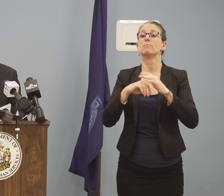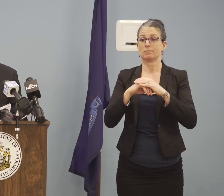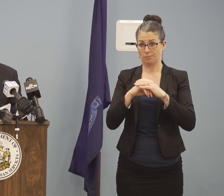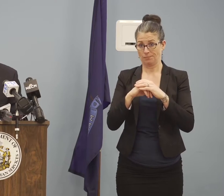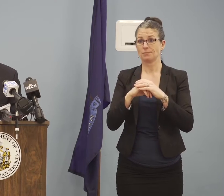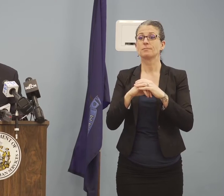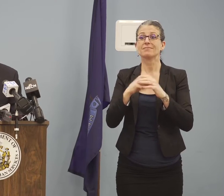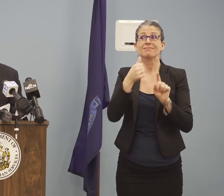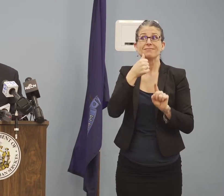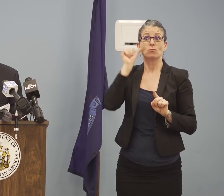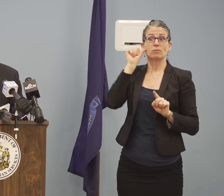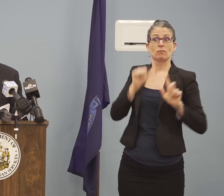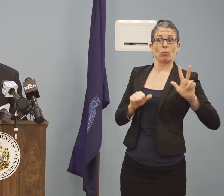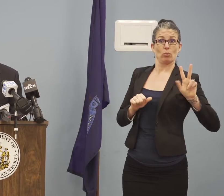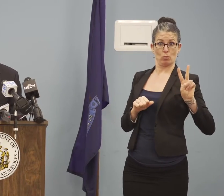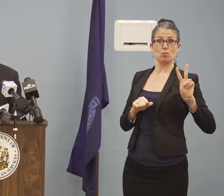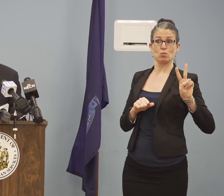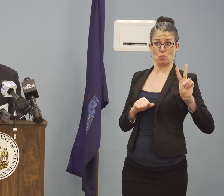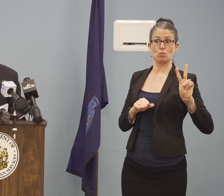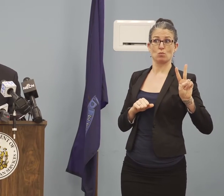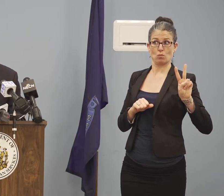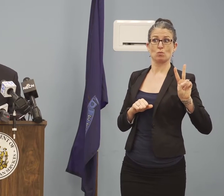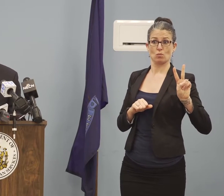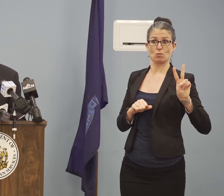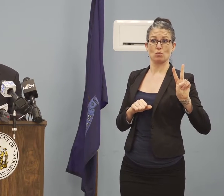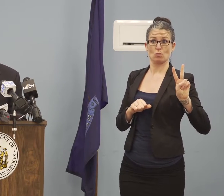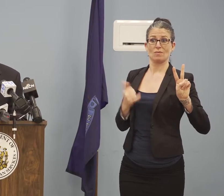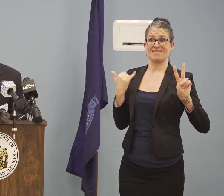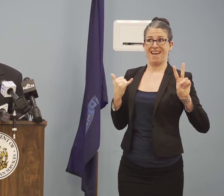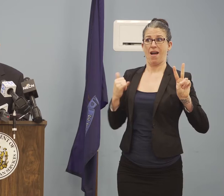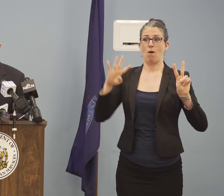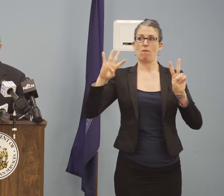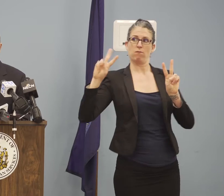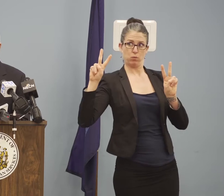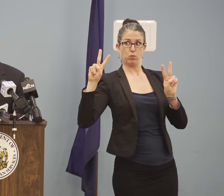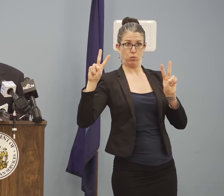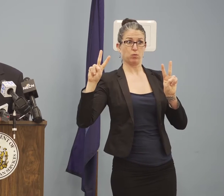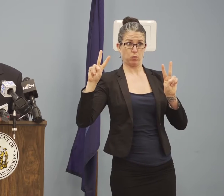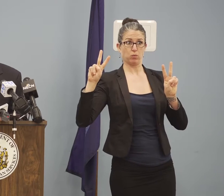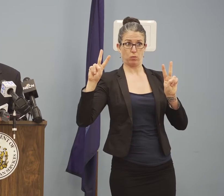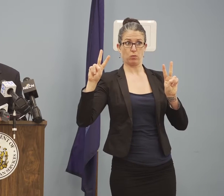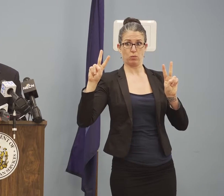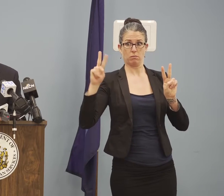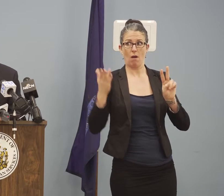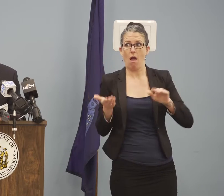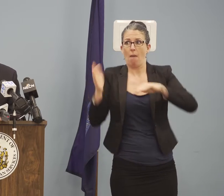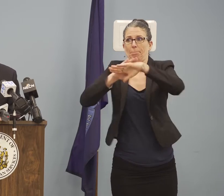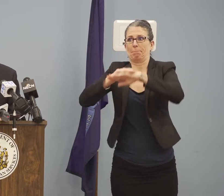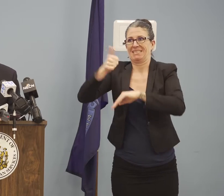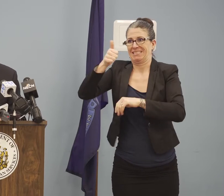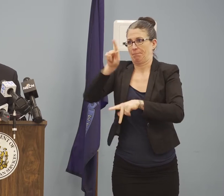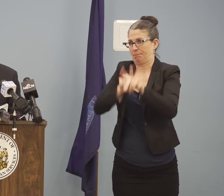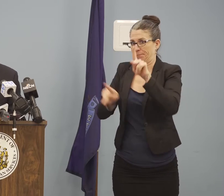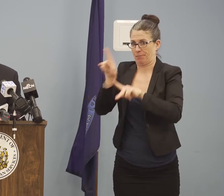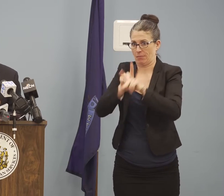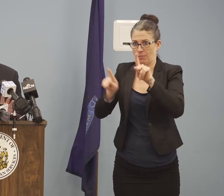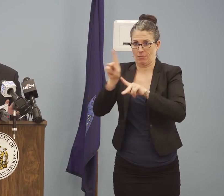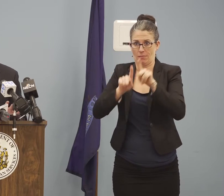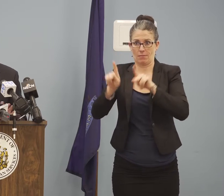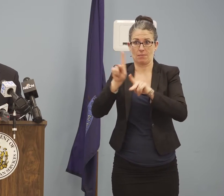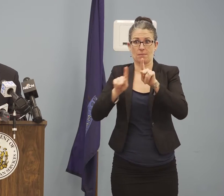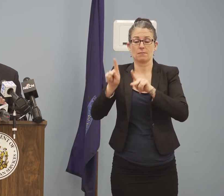were 32 cases. Today, there are 42. And there are also 14 new cases.